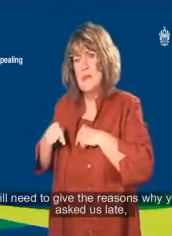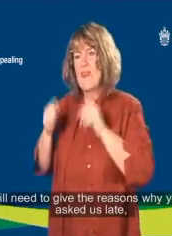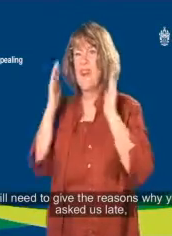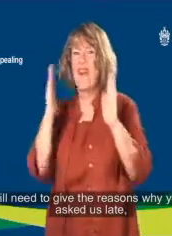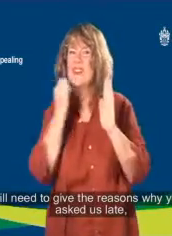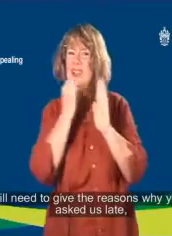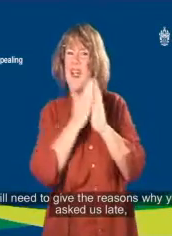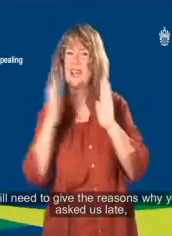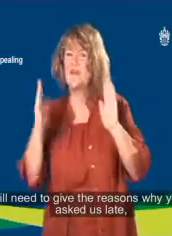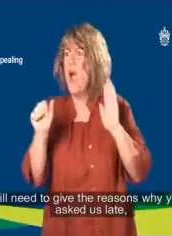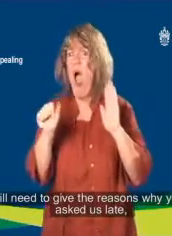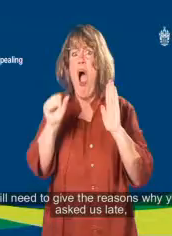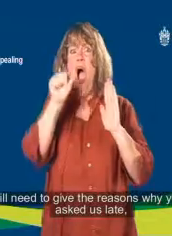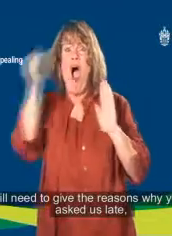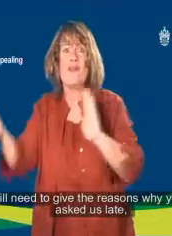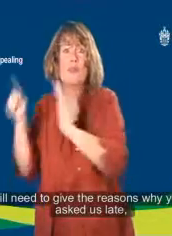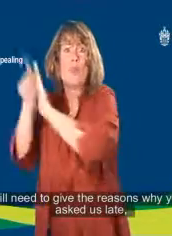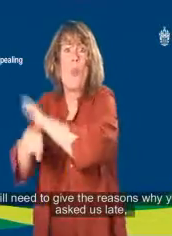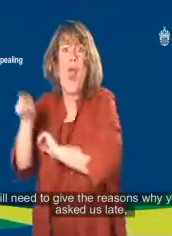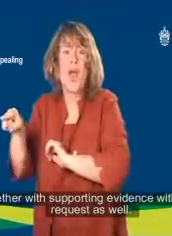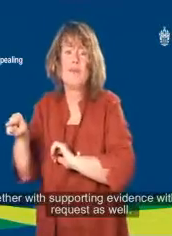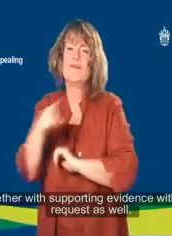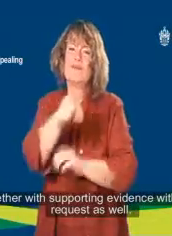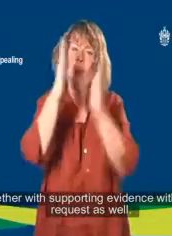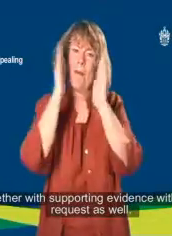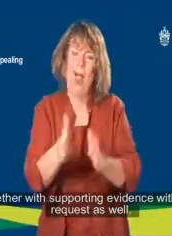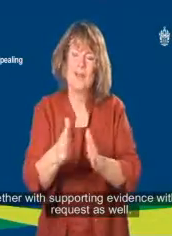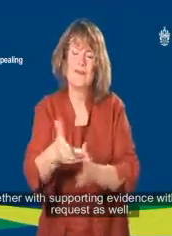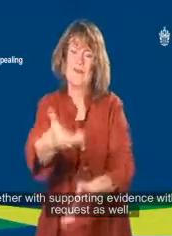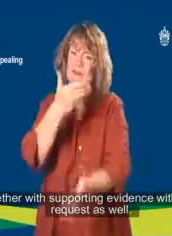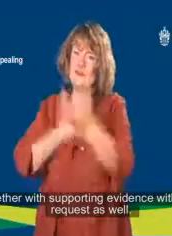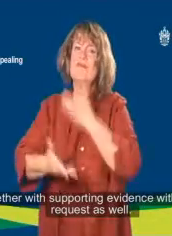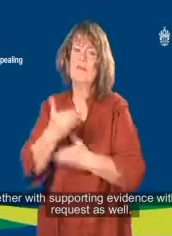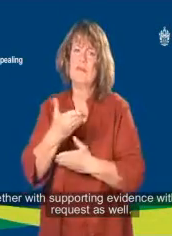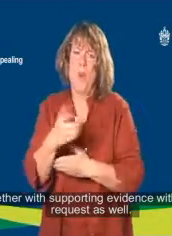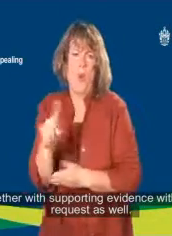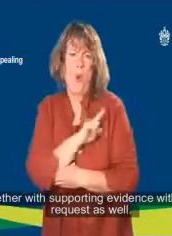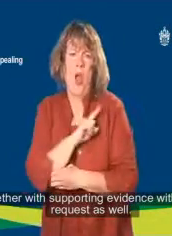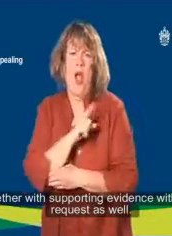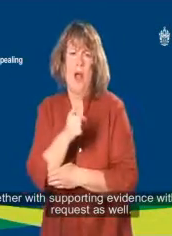will need to give the reasons why you have asked us late together with supporting evidence with your request as well.